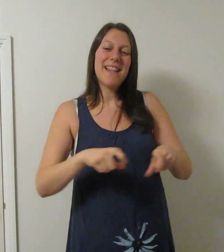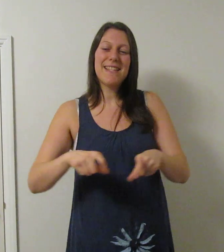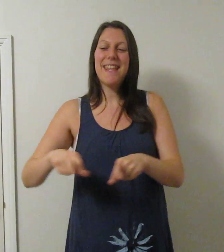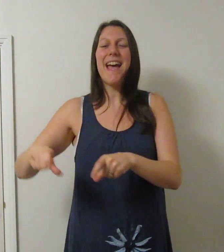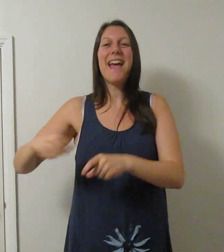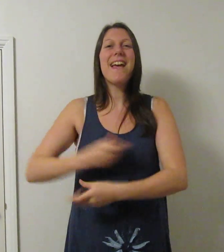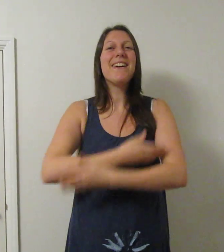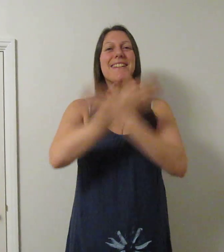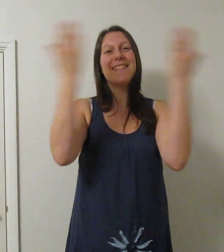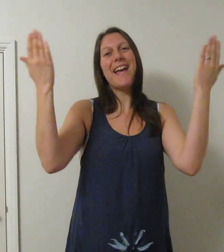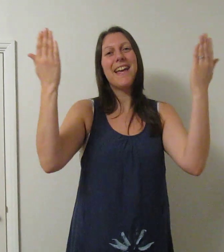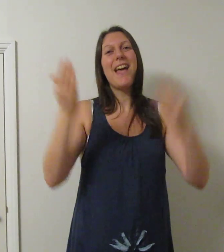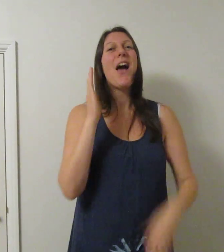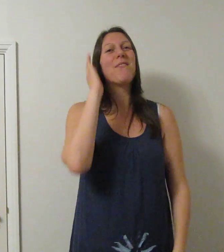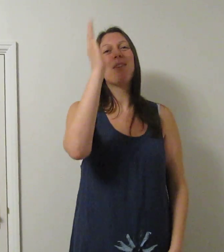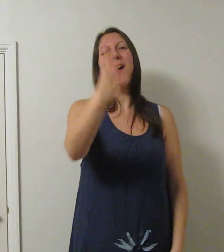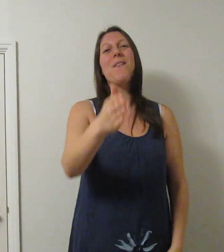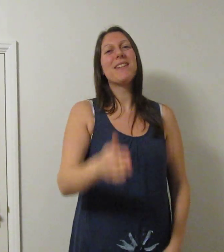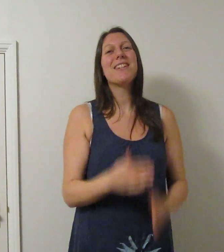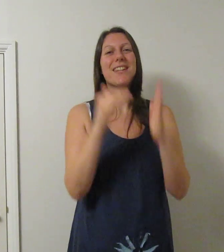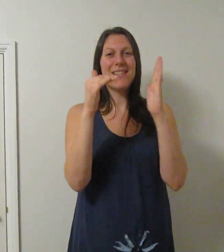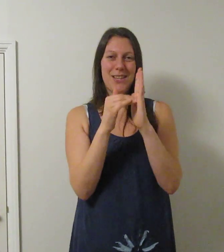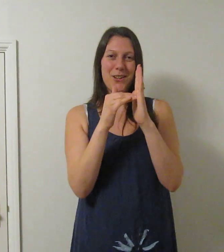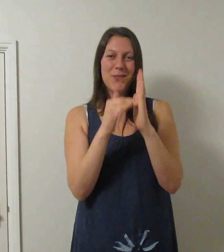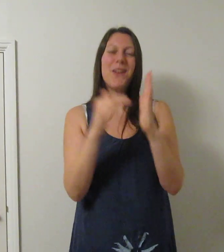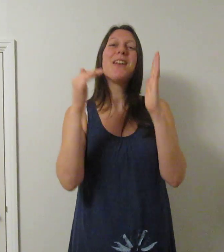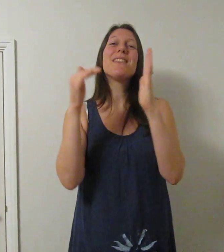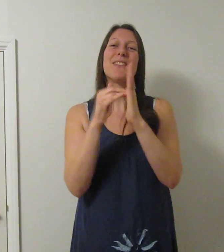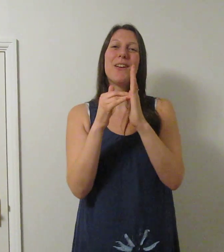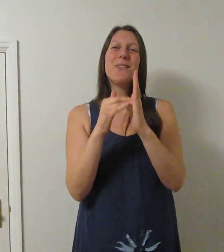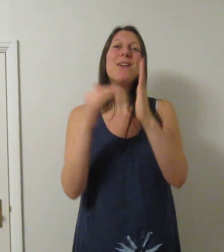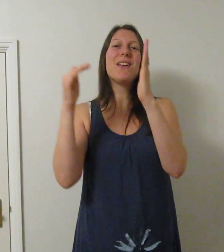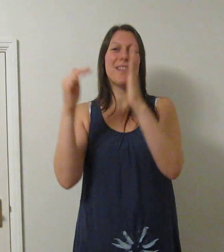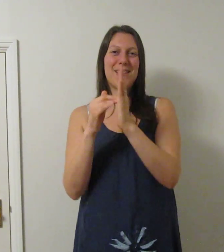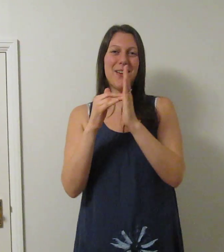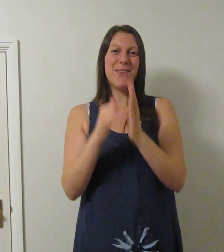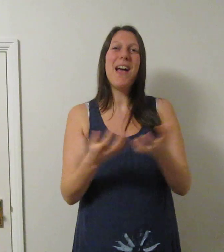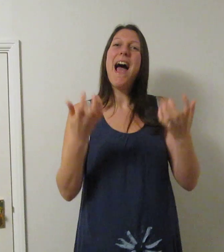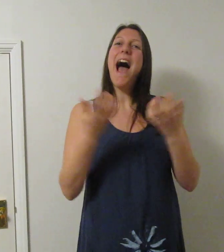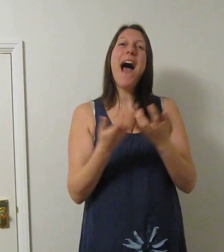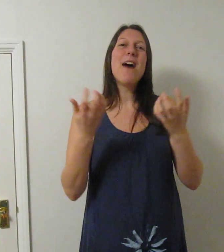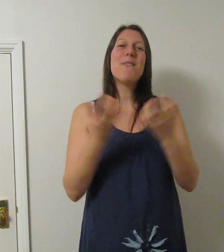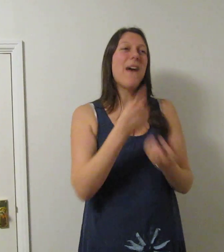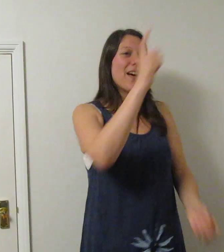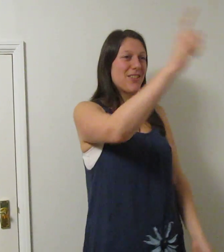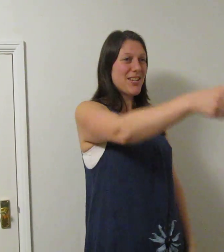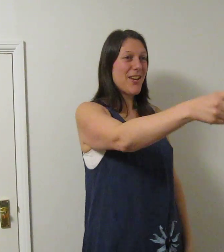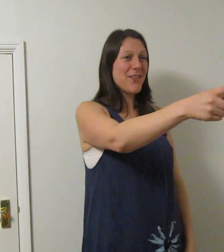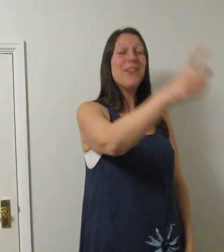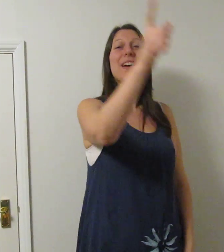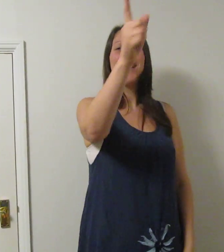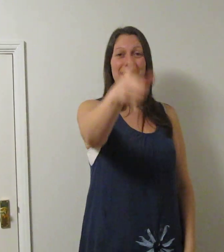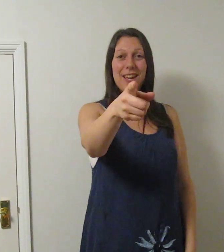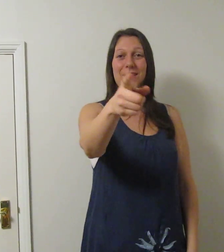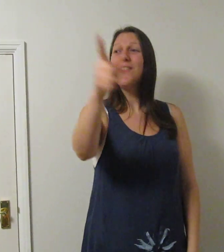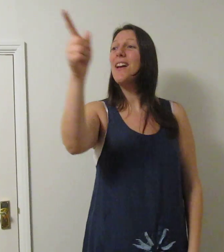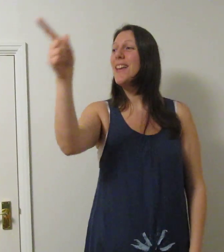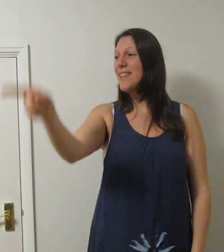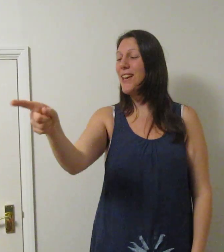stay all day We're going to the zoo, zoo, zoo How about you, you, you?